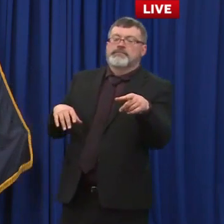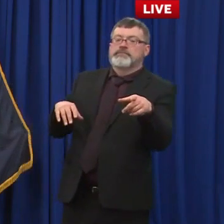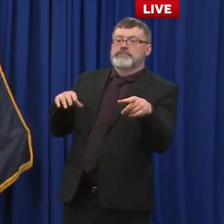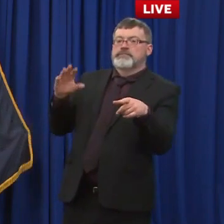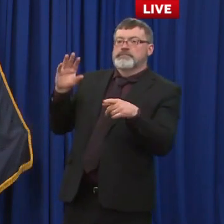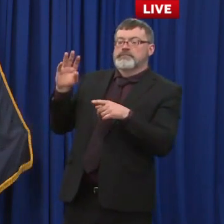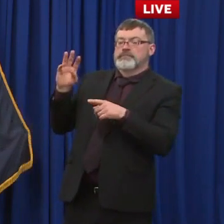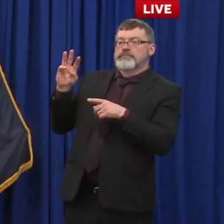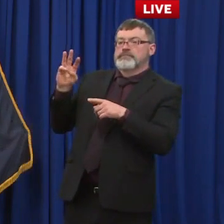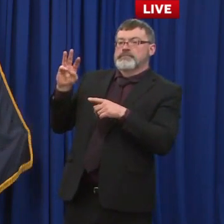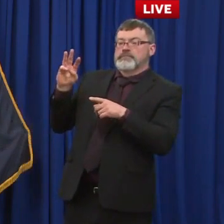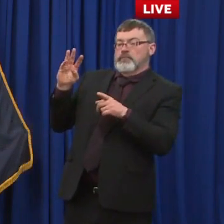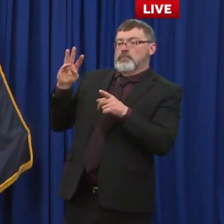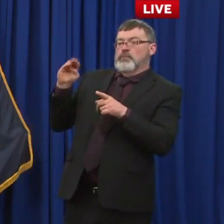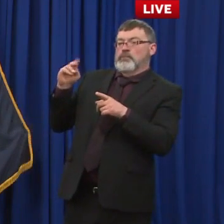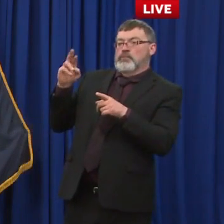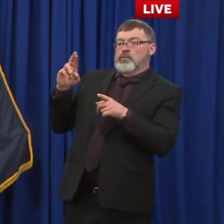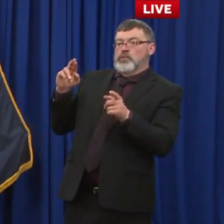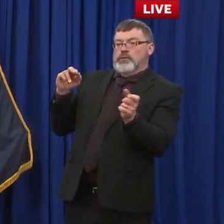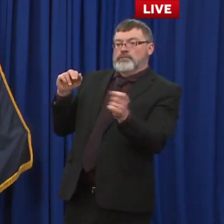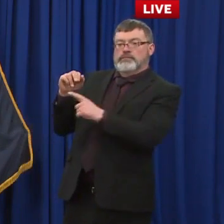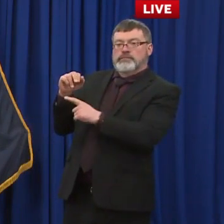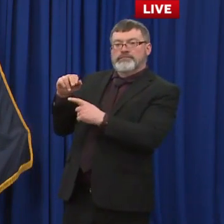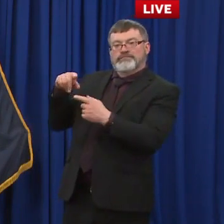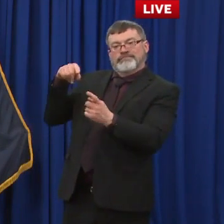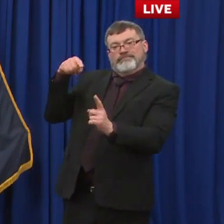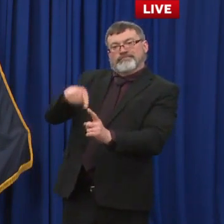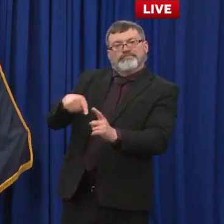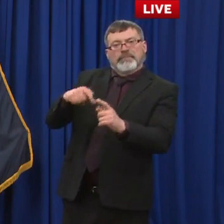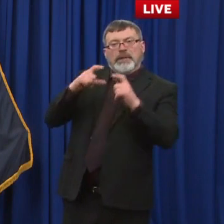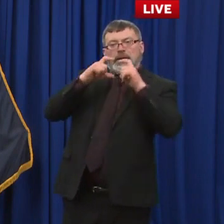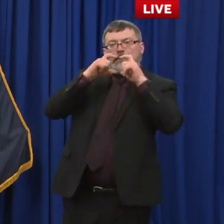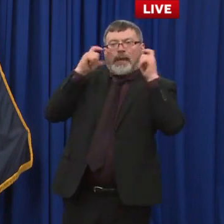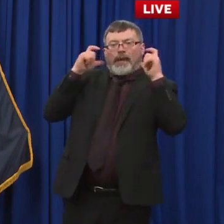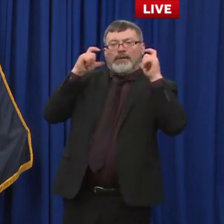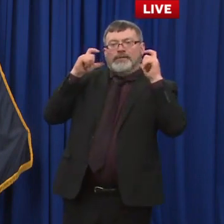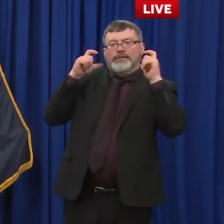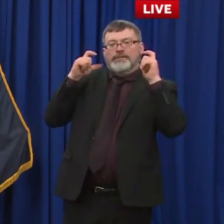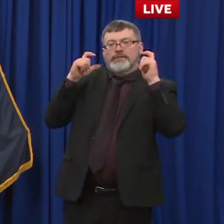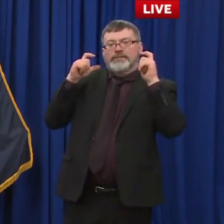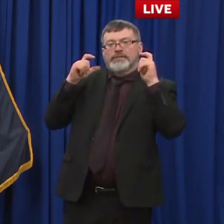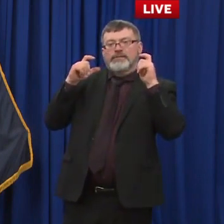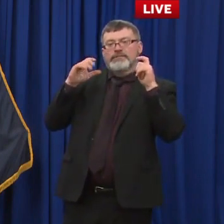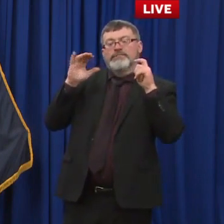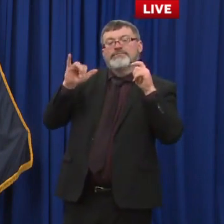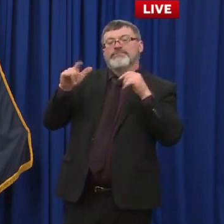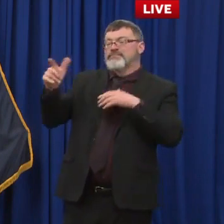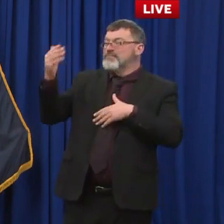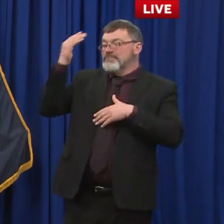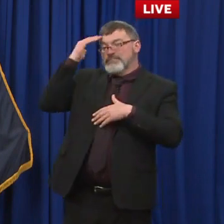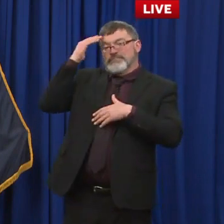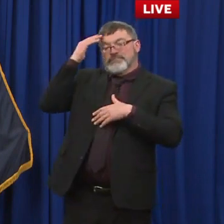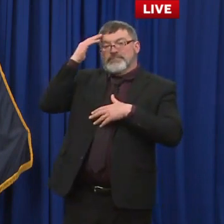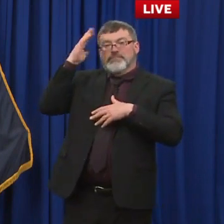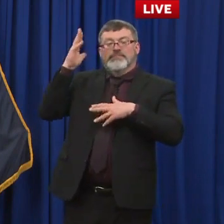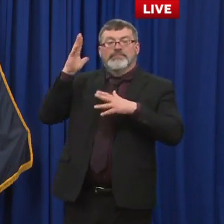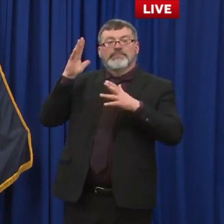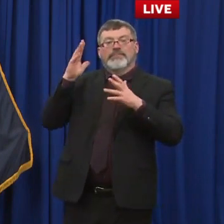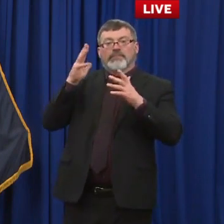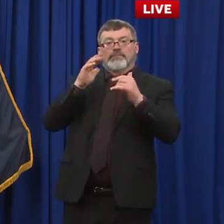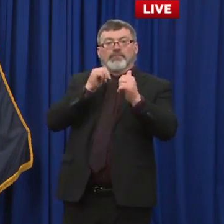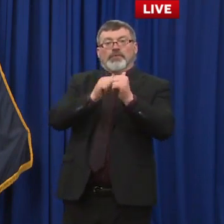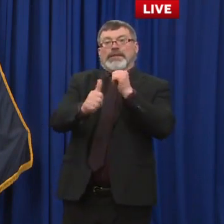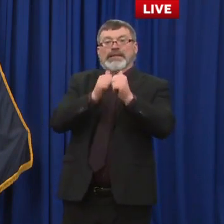took it as kind of a checkered flag a checkered flag as in to say we're done oh i would disagree completely people just not wearing that